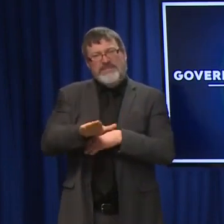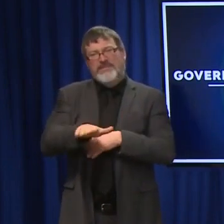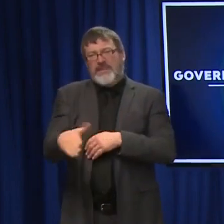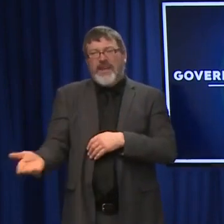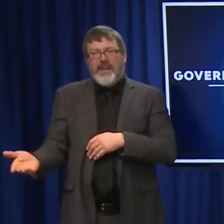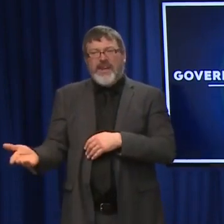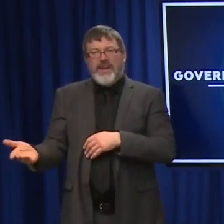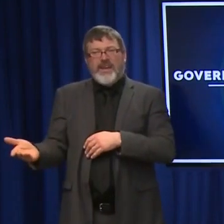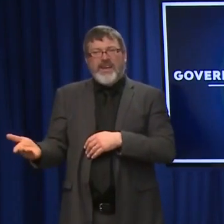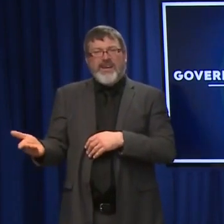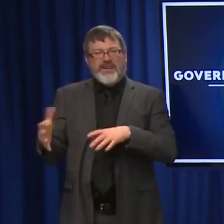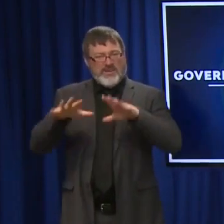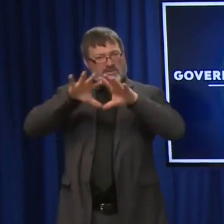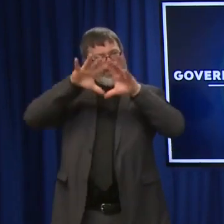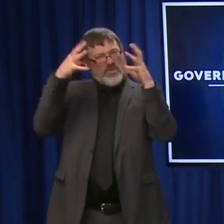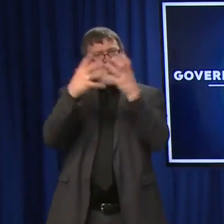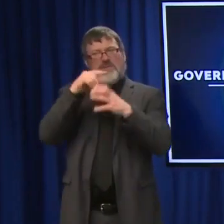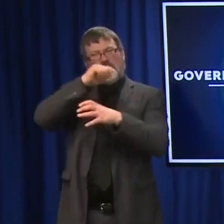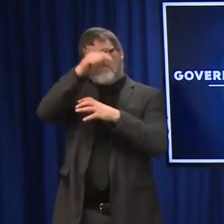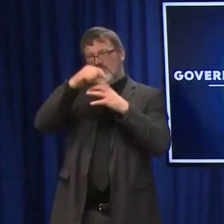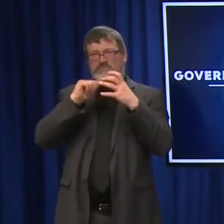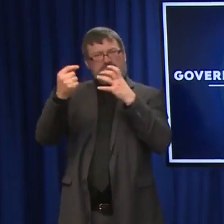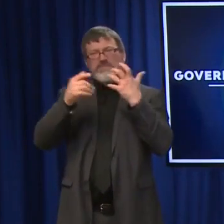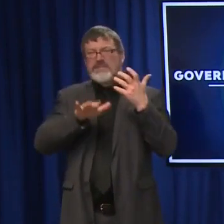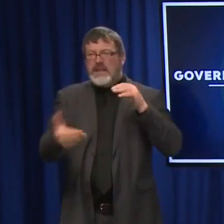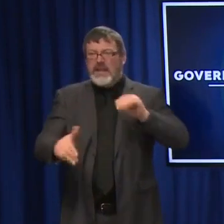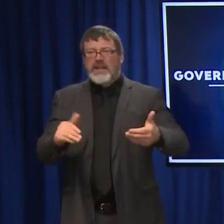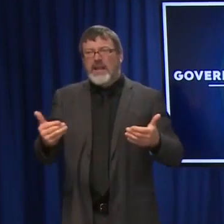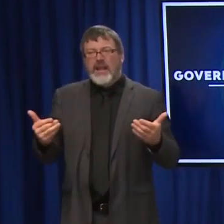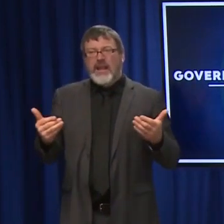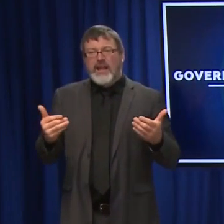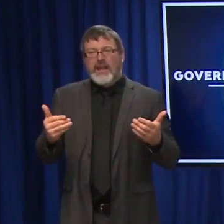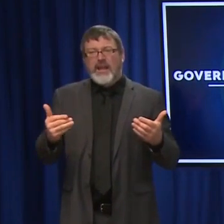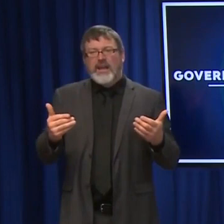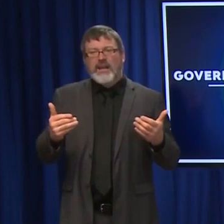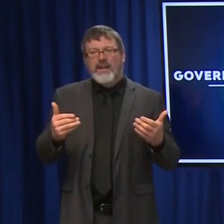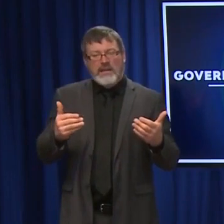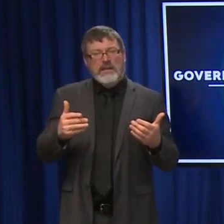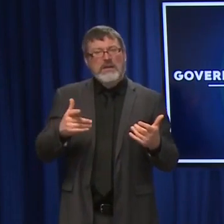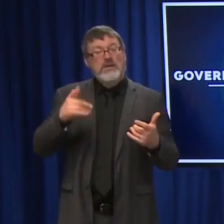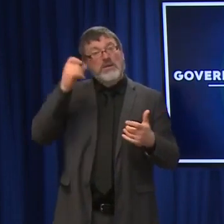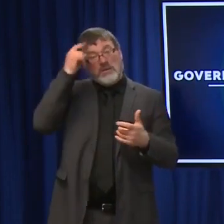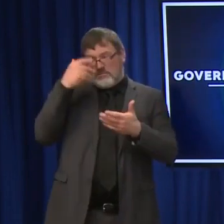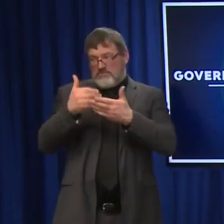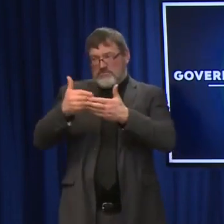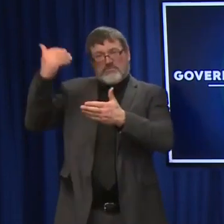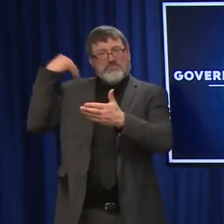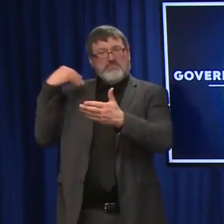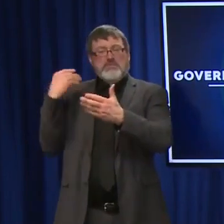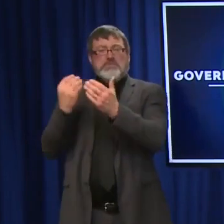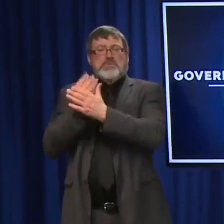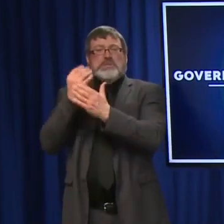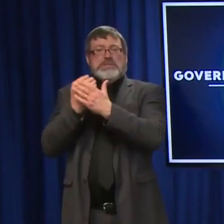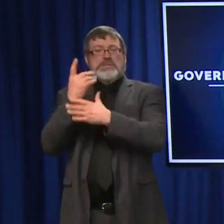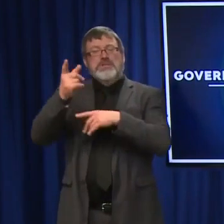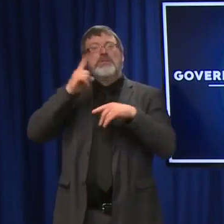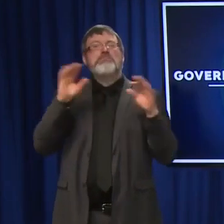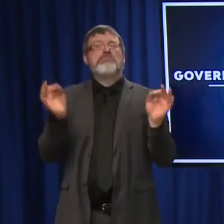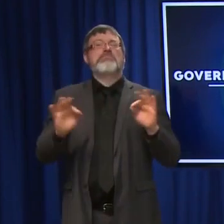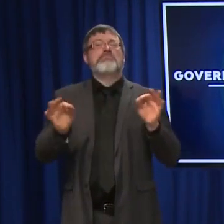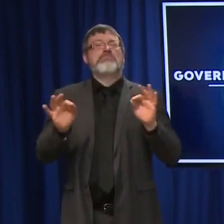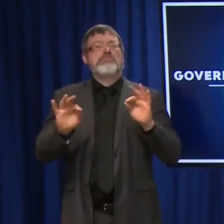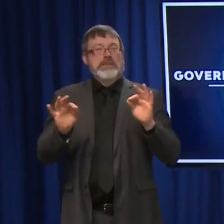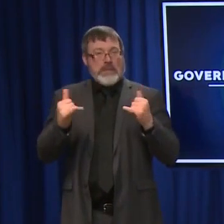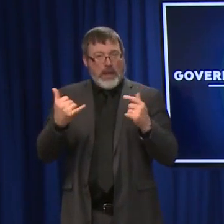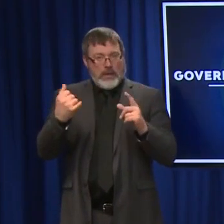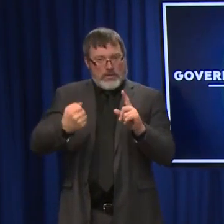knowing that they have individuals. They didn't think they were going to be there a couple months ago, but boy, they're there today. And so I think the number one thing is, you know, whatever we can